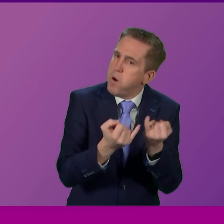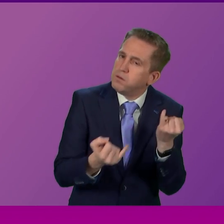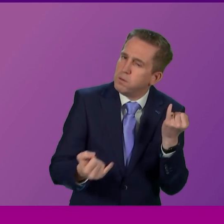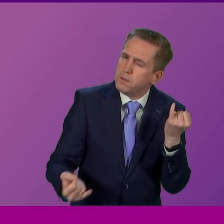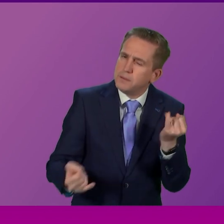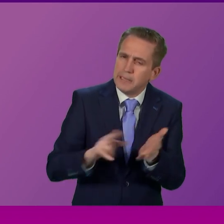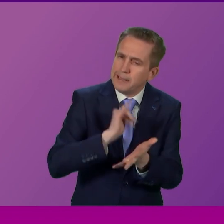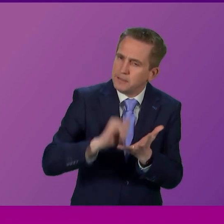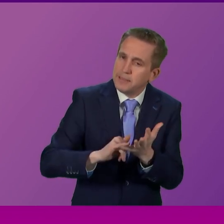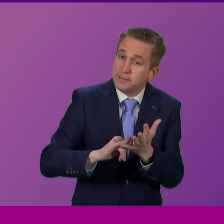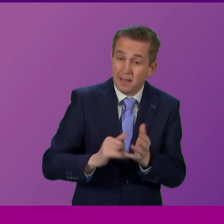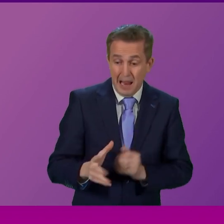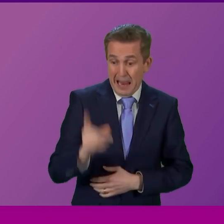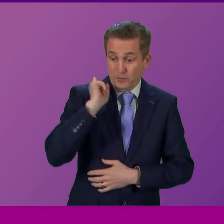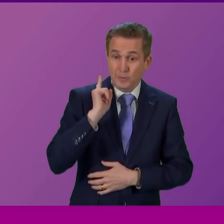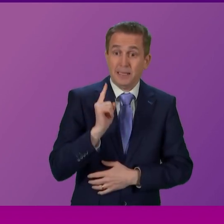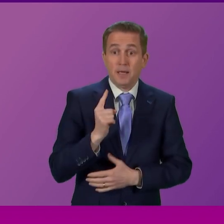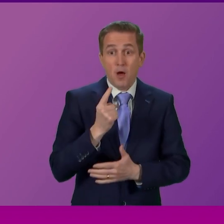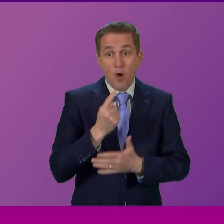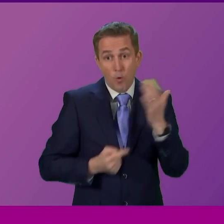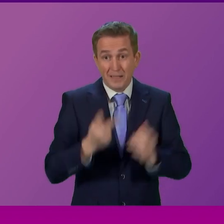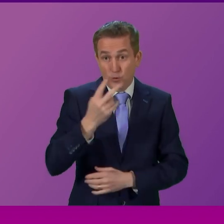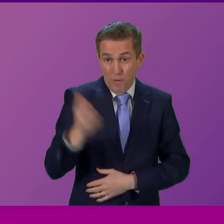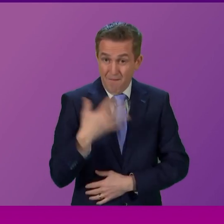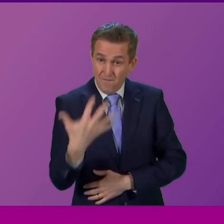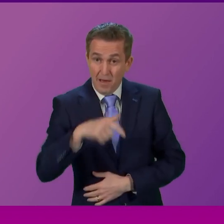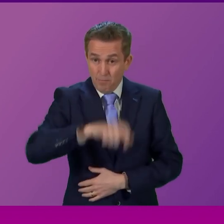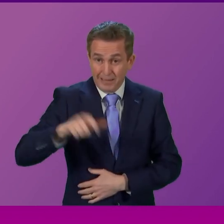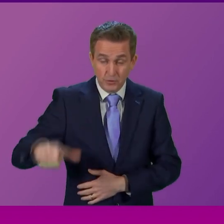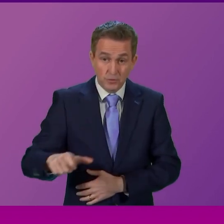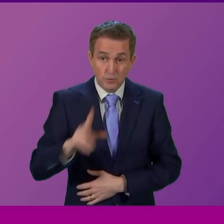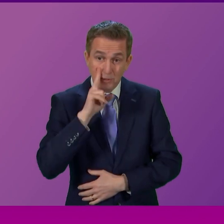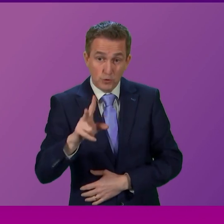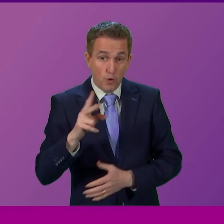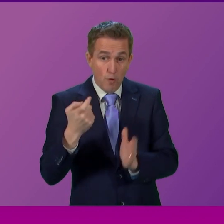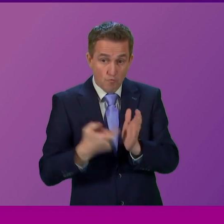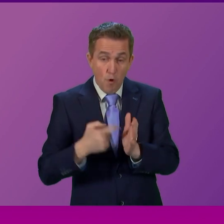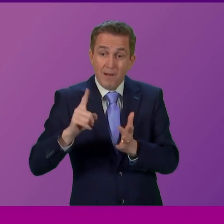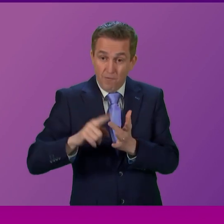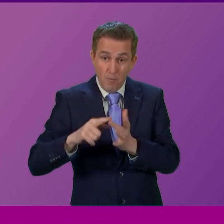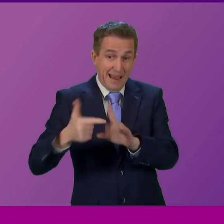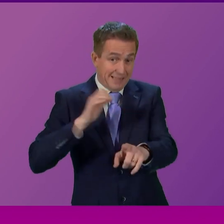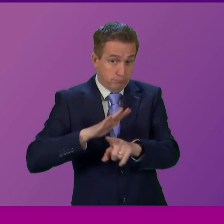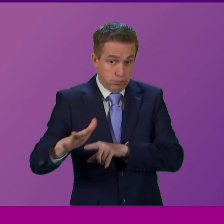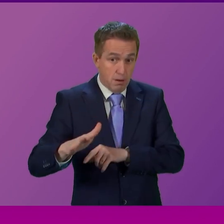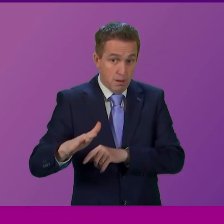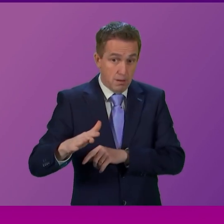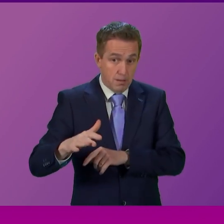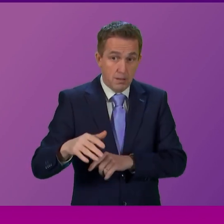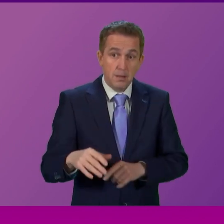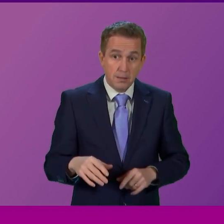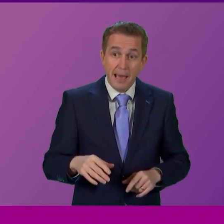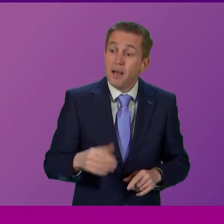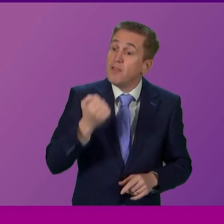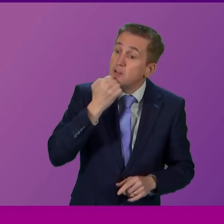Last week just two in five patients were seen within four hours at the Royal Infirmary of Edinburgh despite weekly attendance being